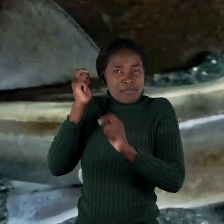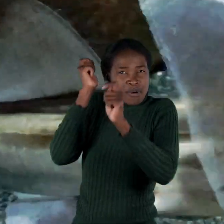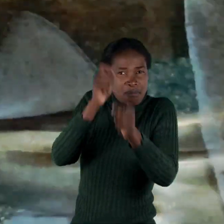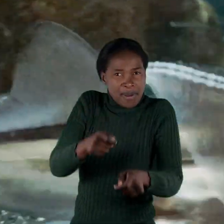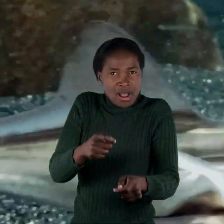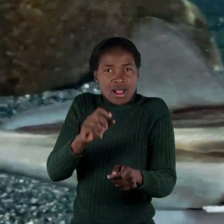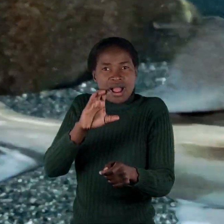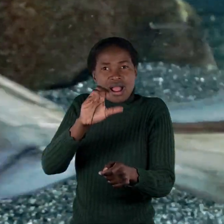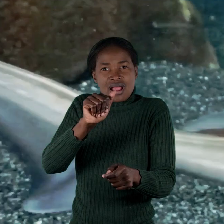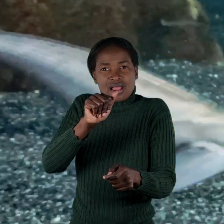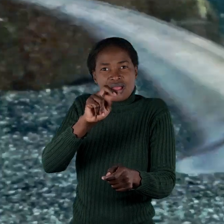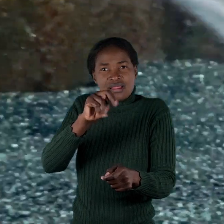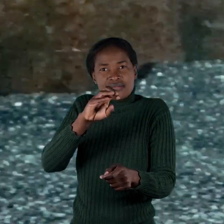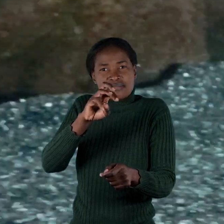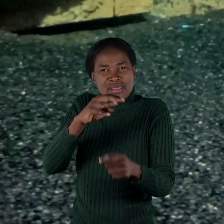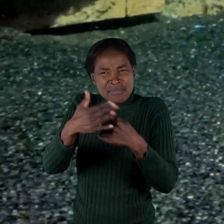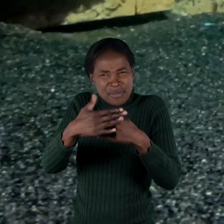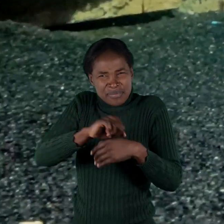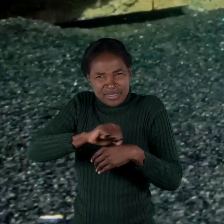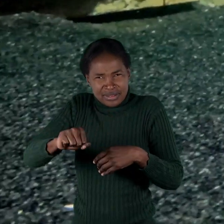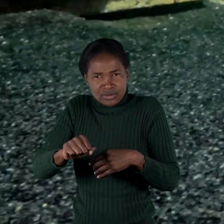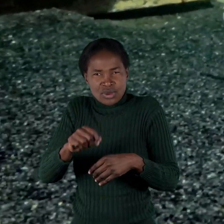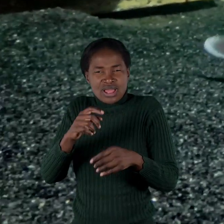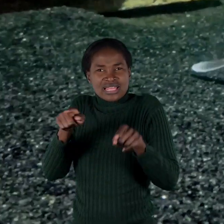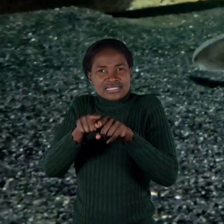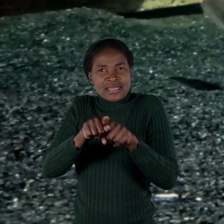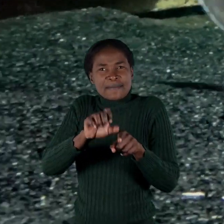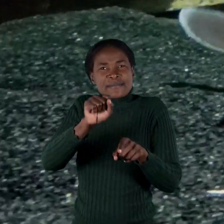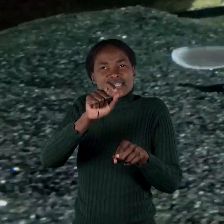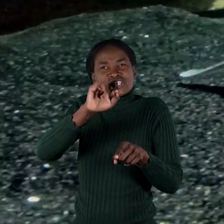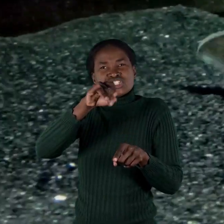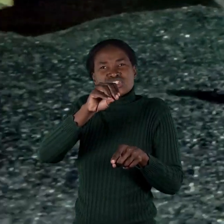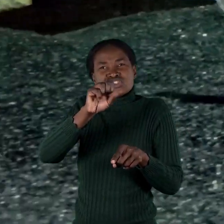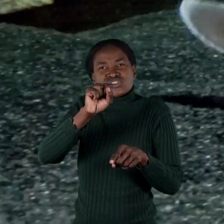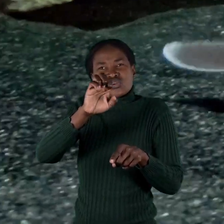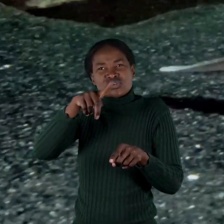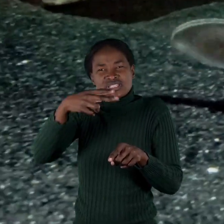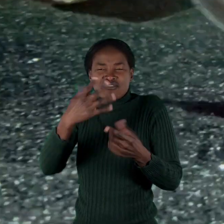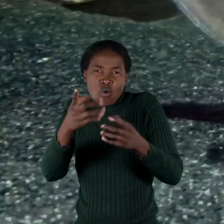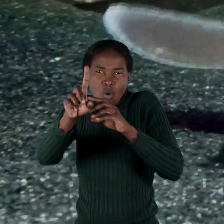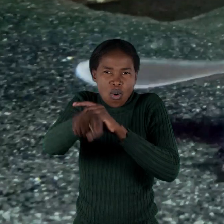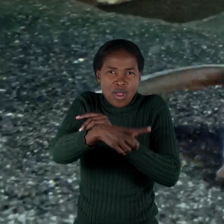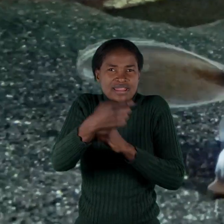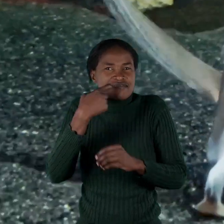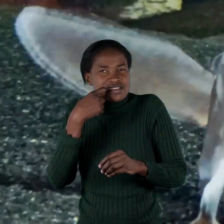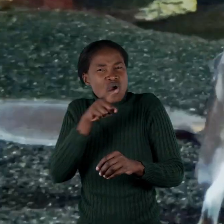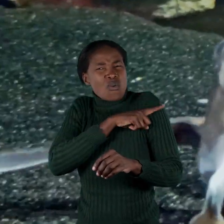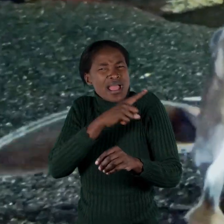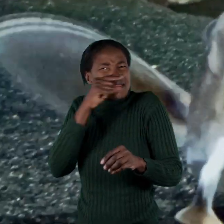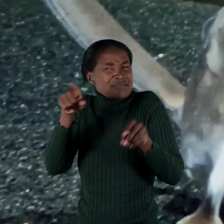type of chimera close to shore. It's called the St. Joseph's shark, or elephant fish. You can see why it's called an elephant fish.